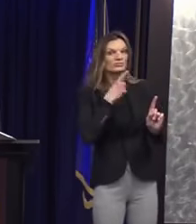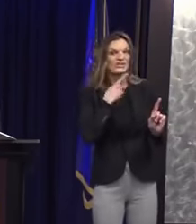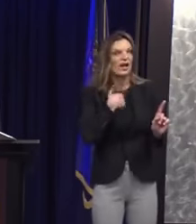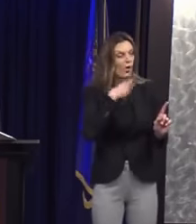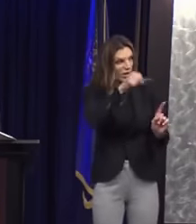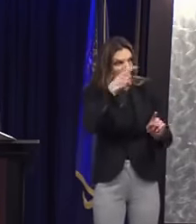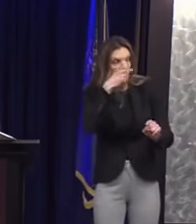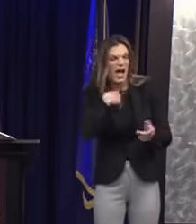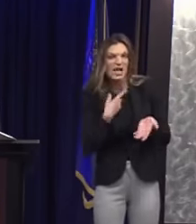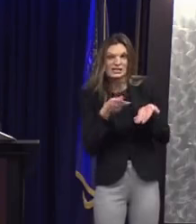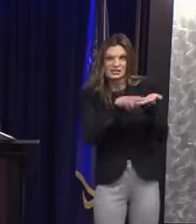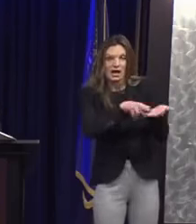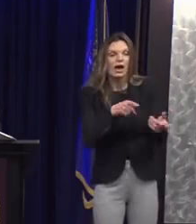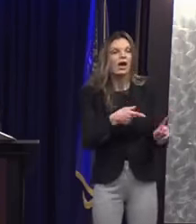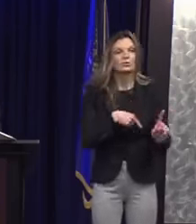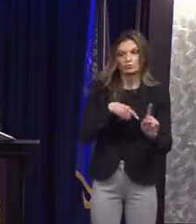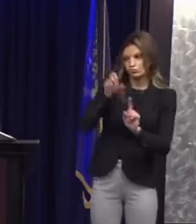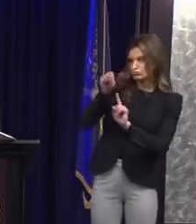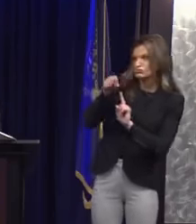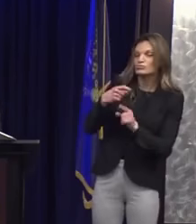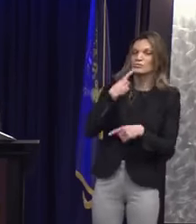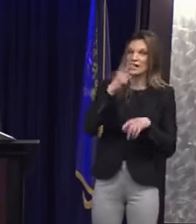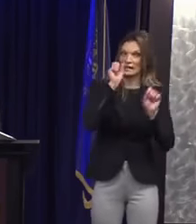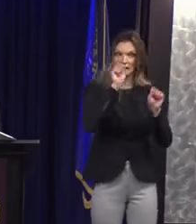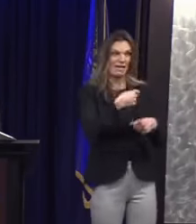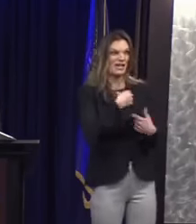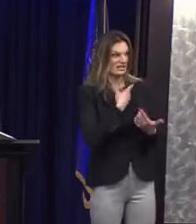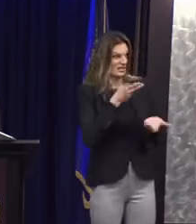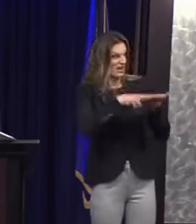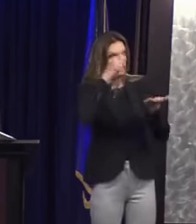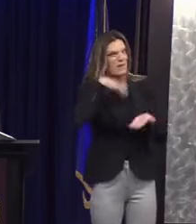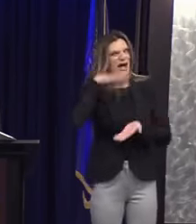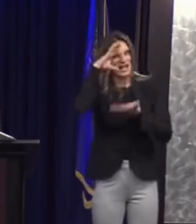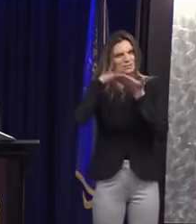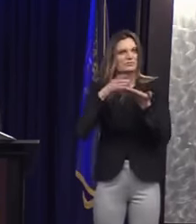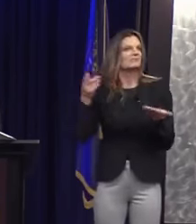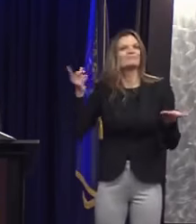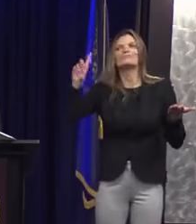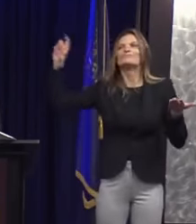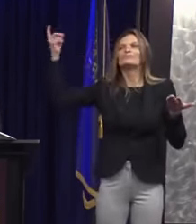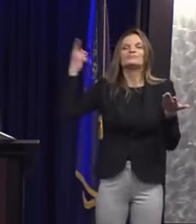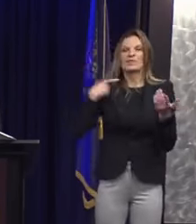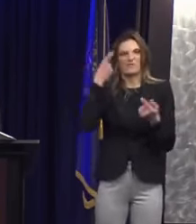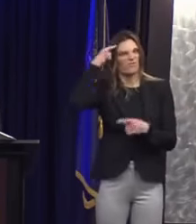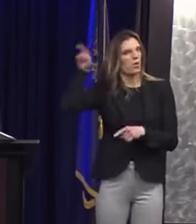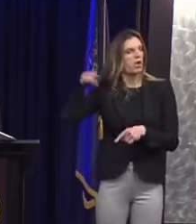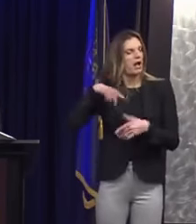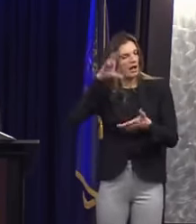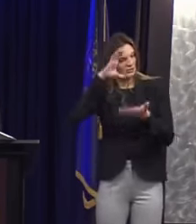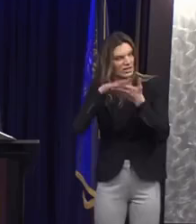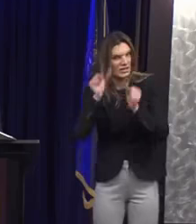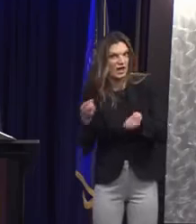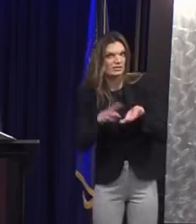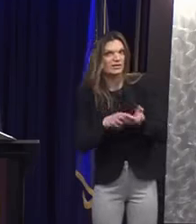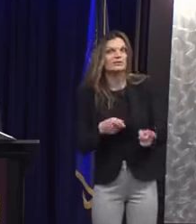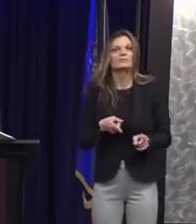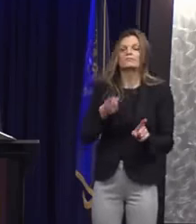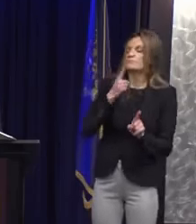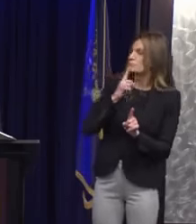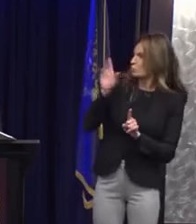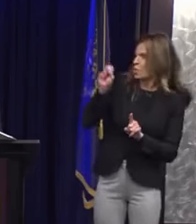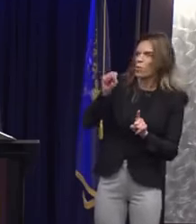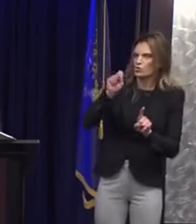Ivo Reyes, the circulator, tells her that it's okay. Heerts then writes something on a petition.